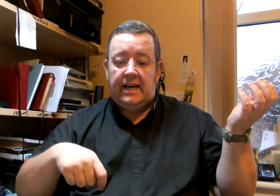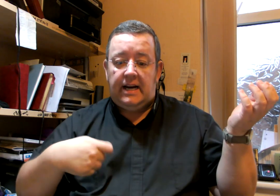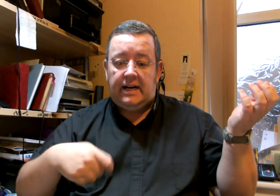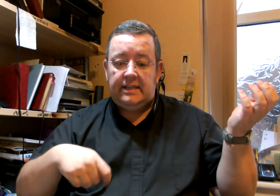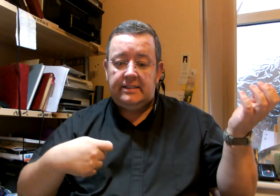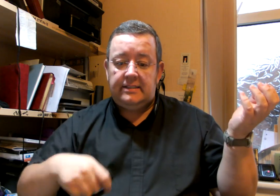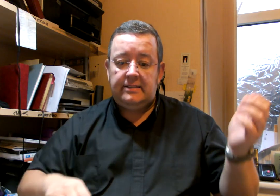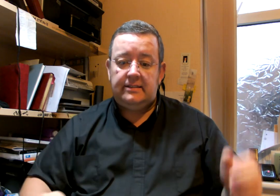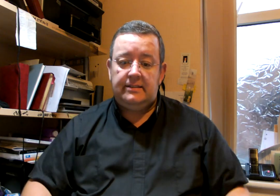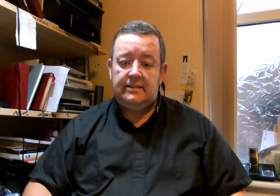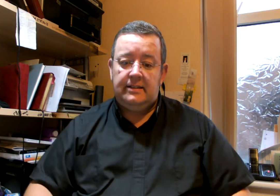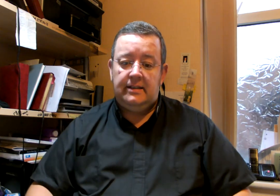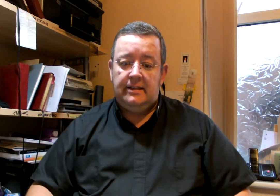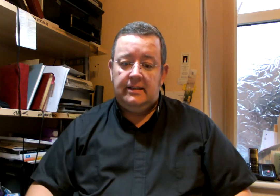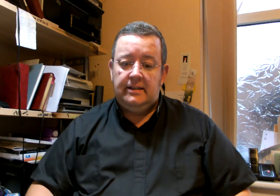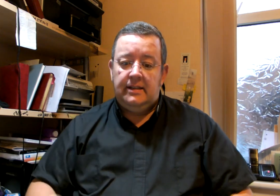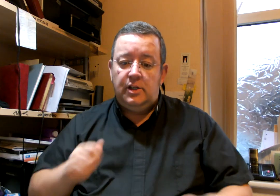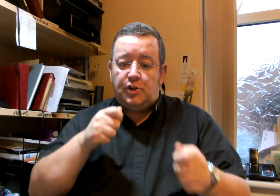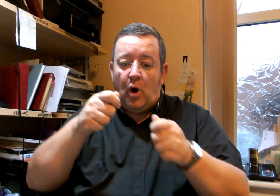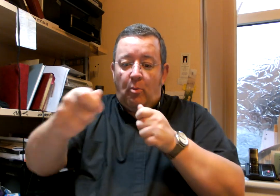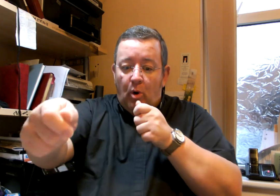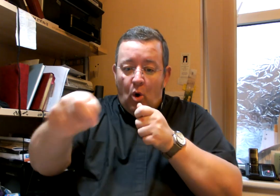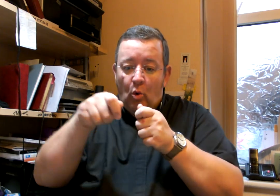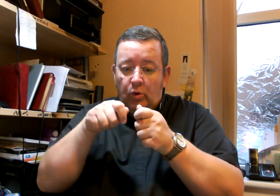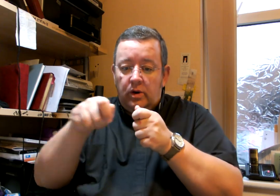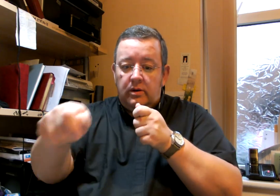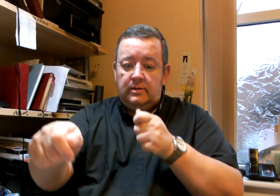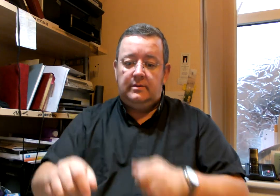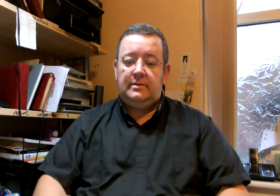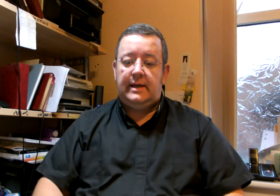Guitar. Guitar. Trombone. Okay.